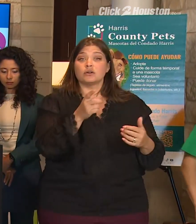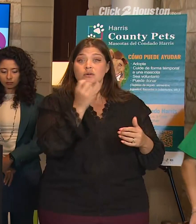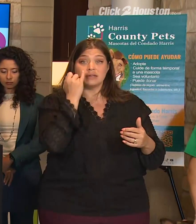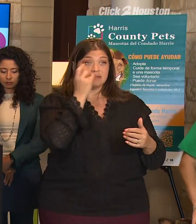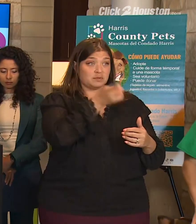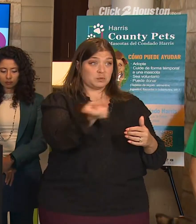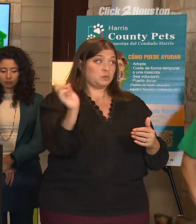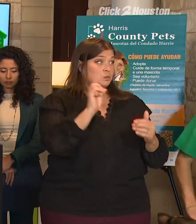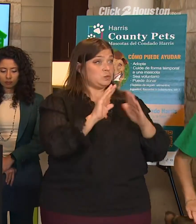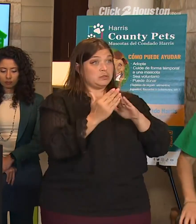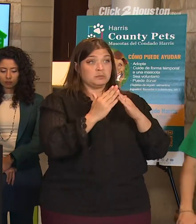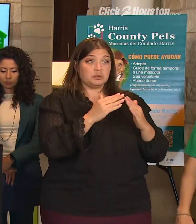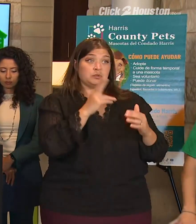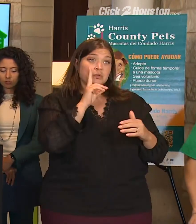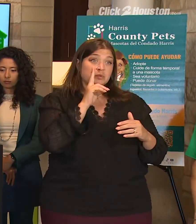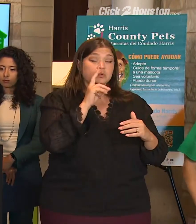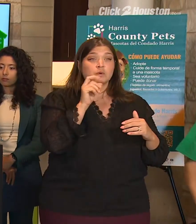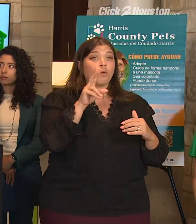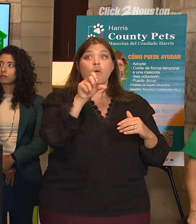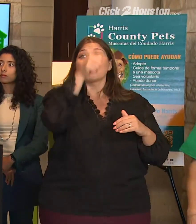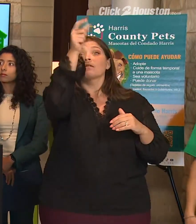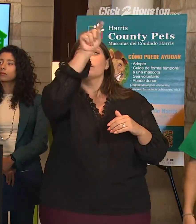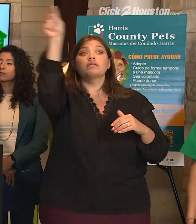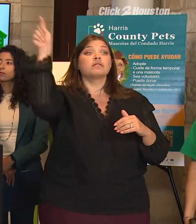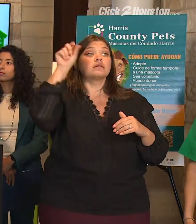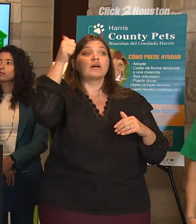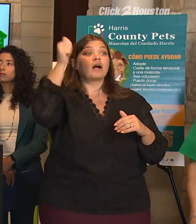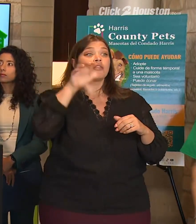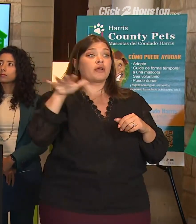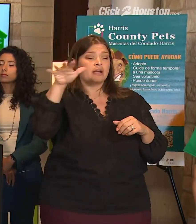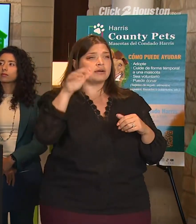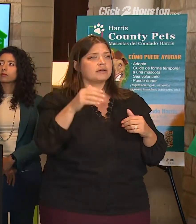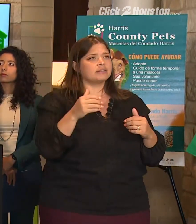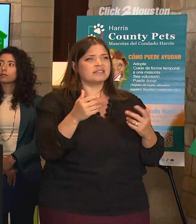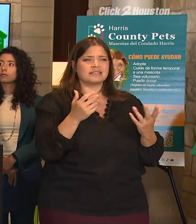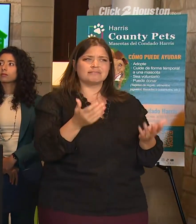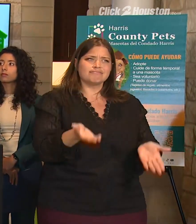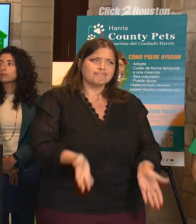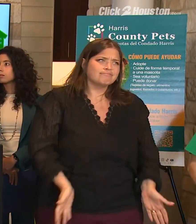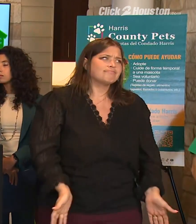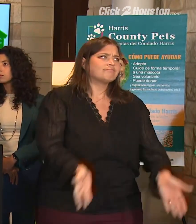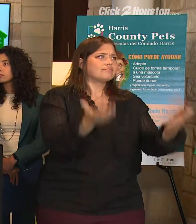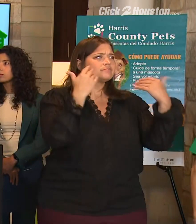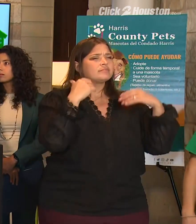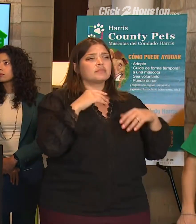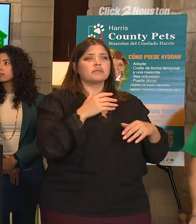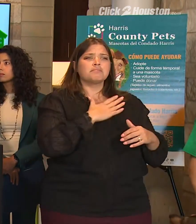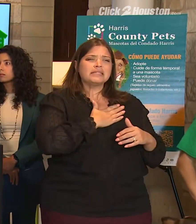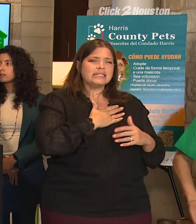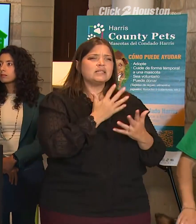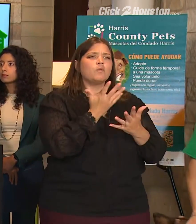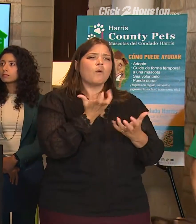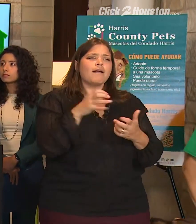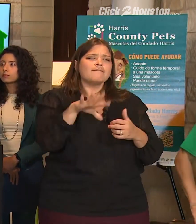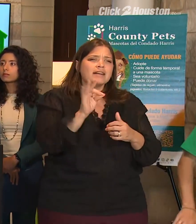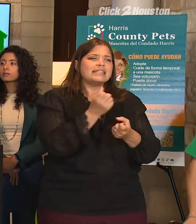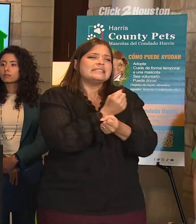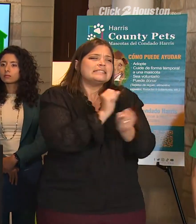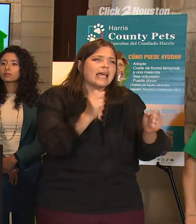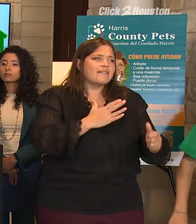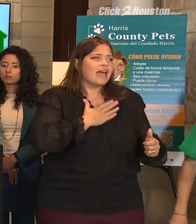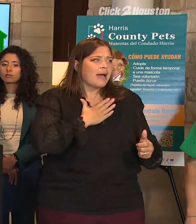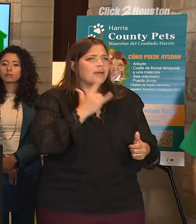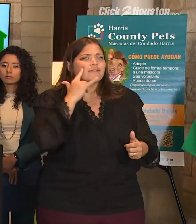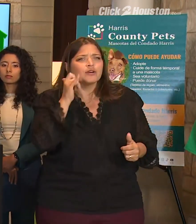you know, in the Houston area or even outside the Houston area can do to help us get these animals out to a safe, happy, forever home, we'll be more than